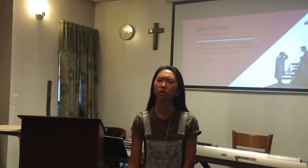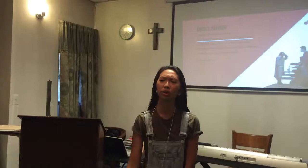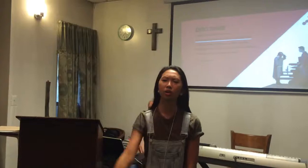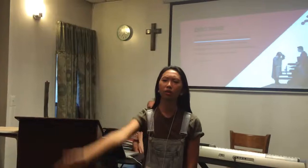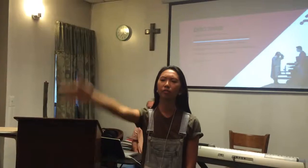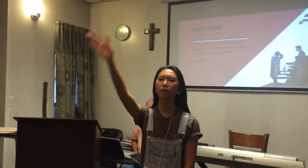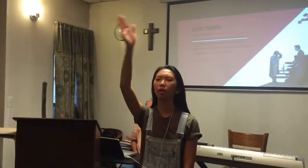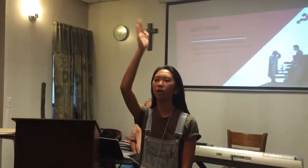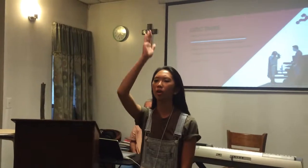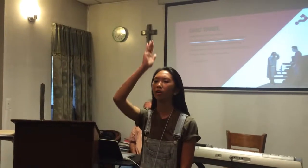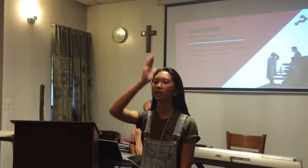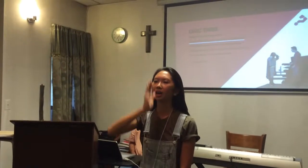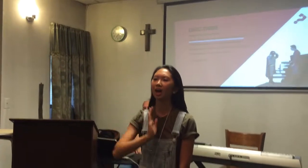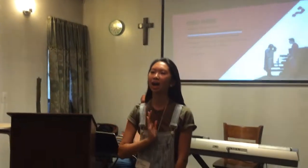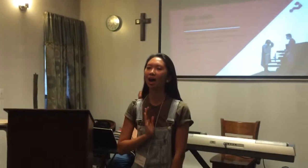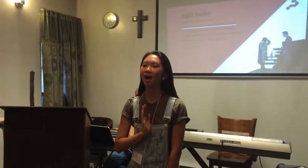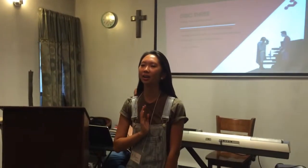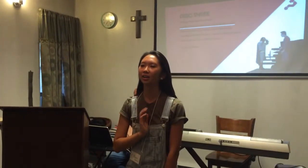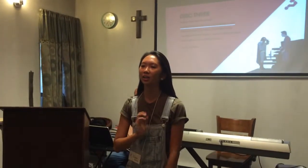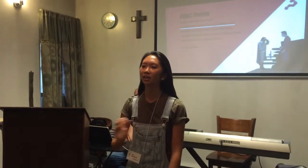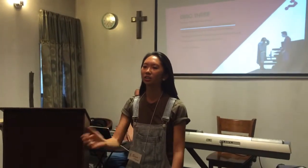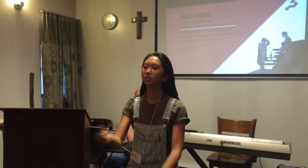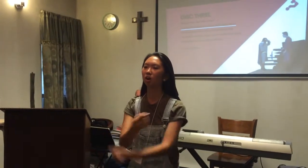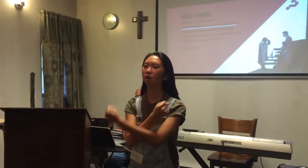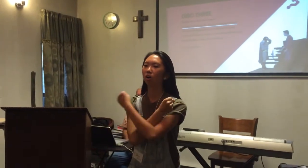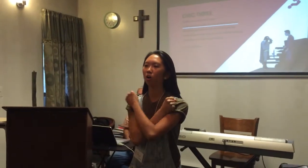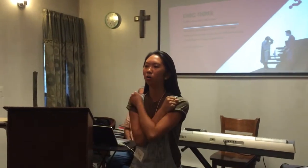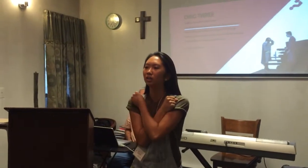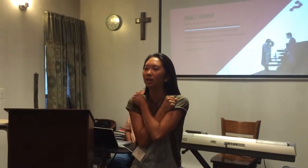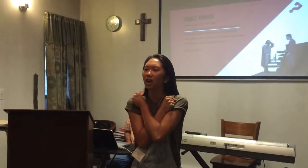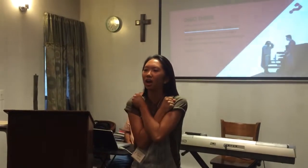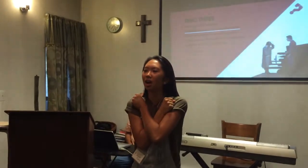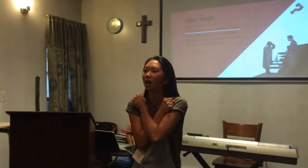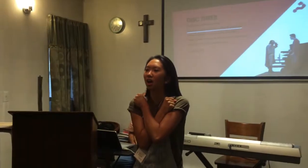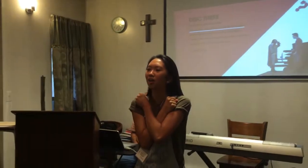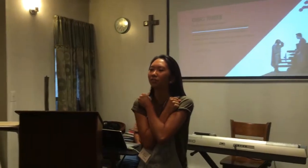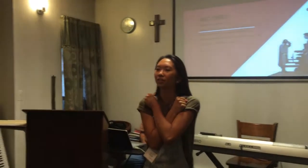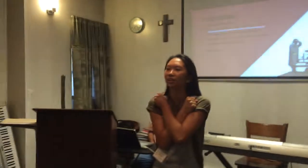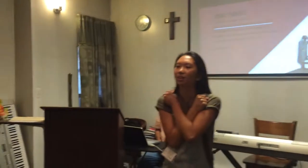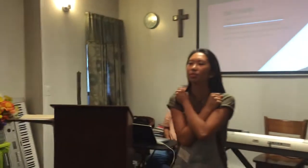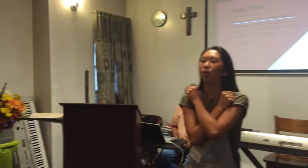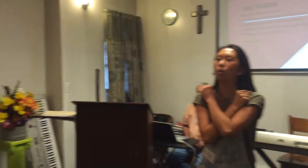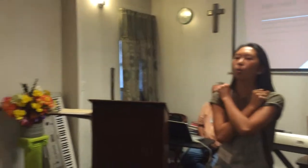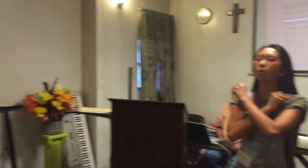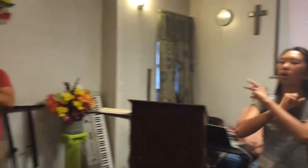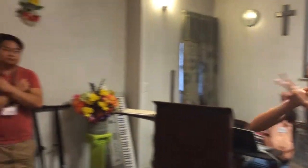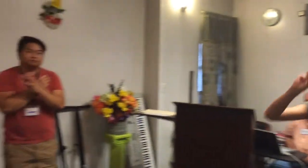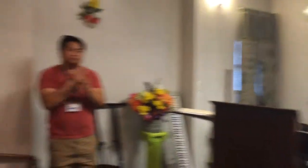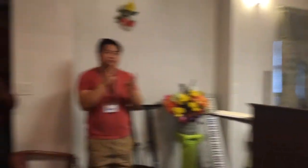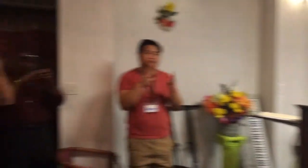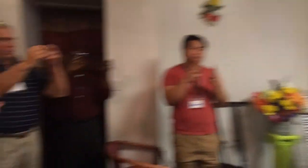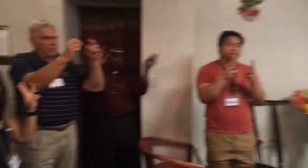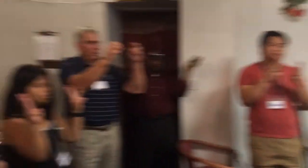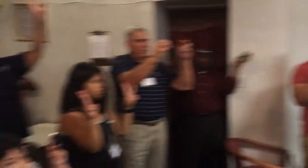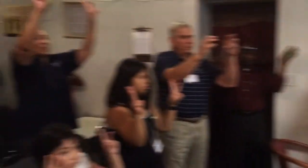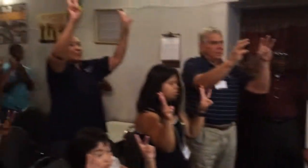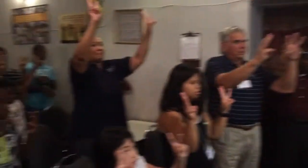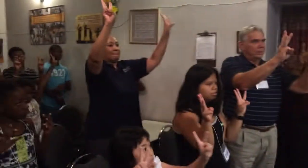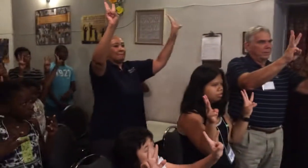For God so loved the world. So make W's. And the